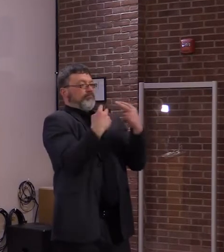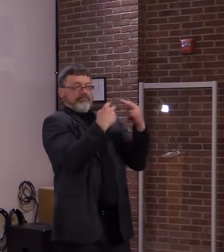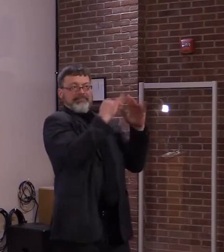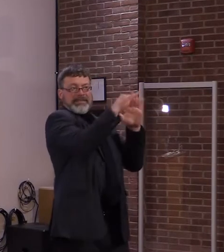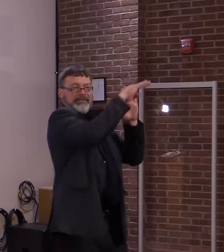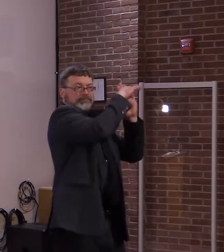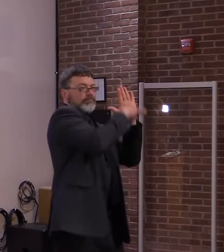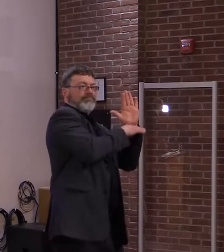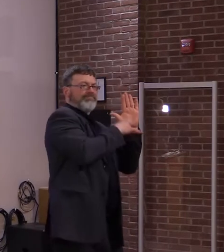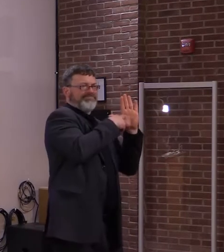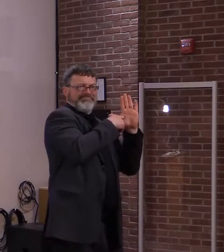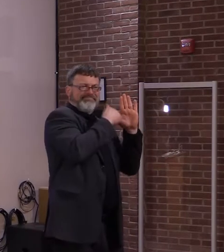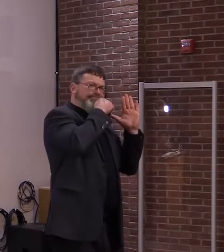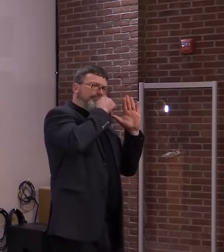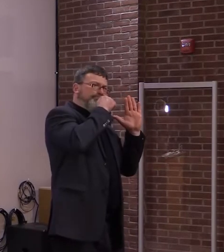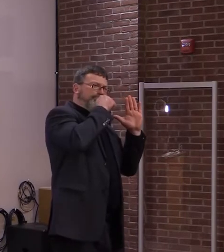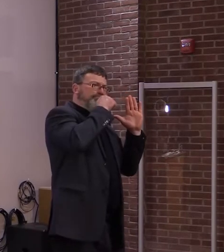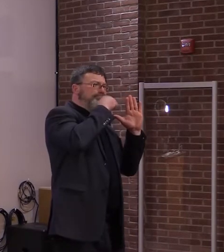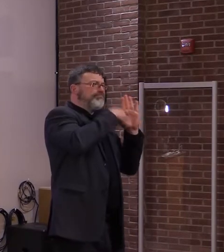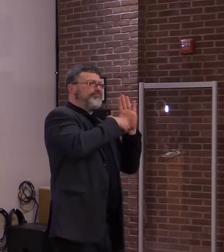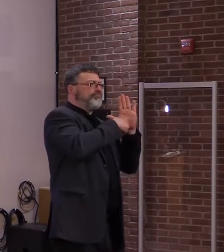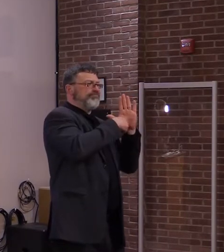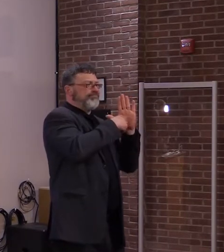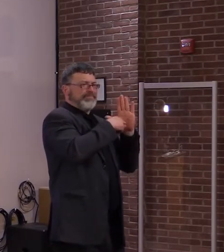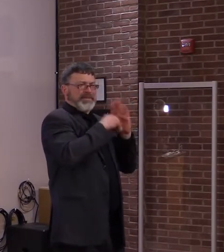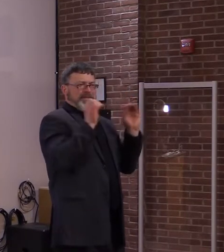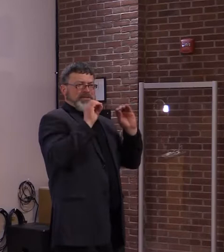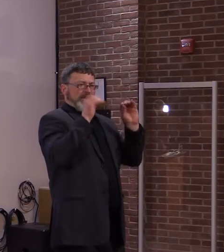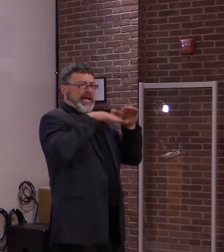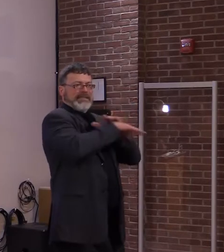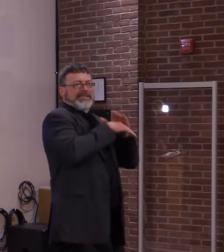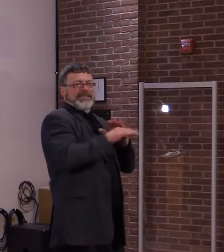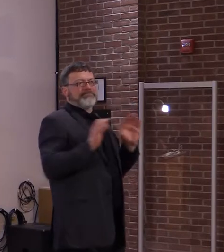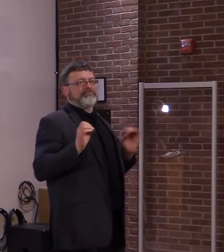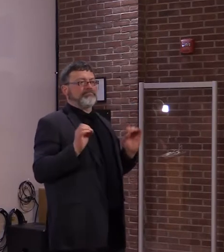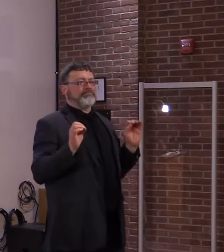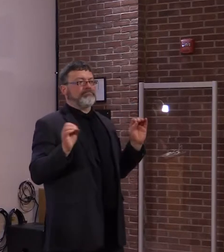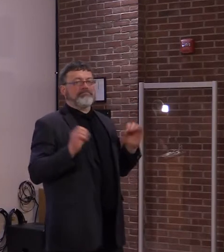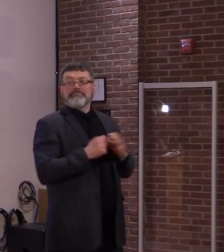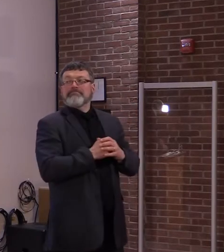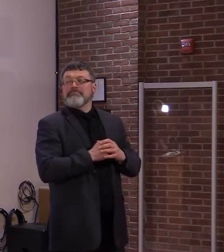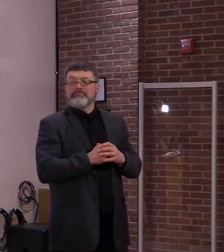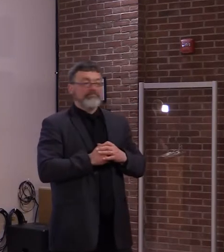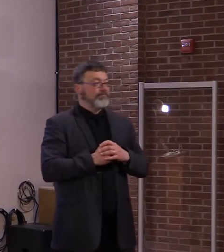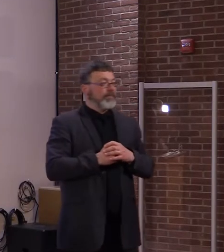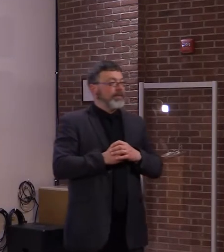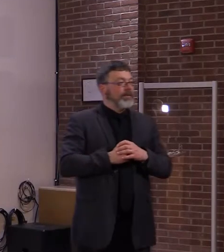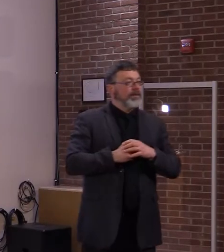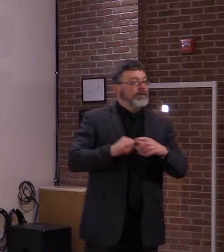data on there, no. Is that coming?